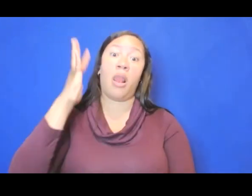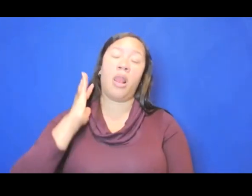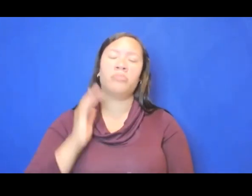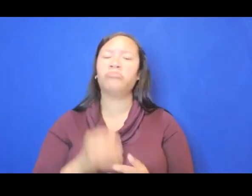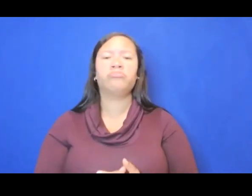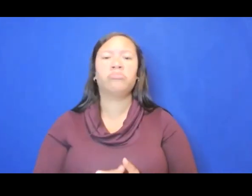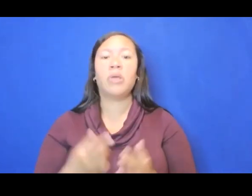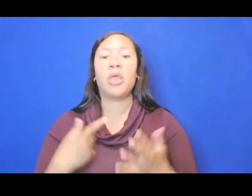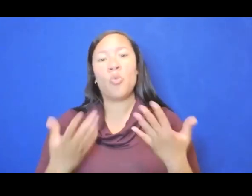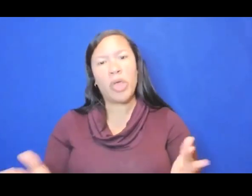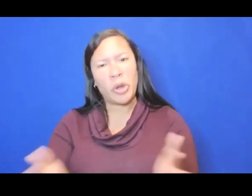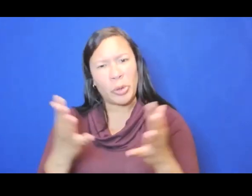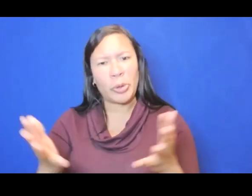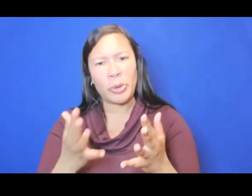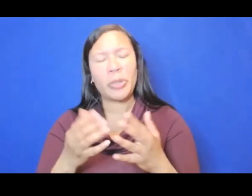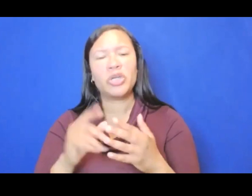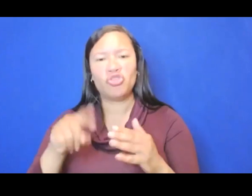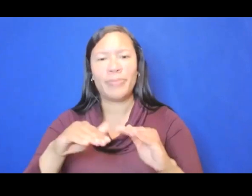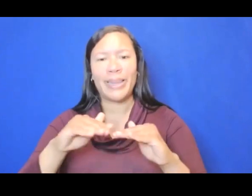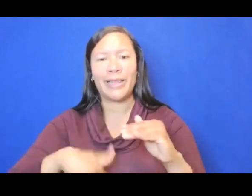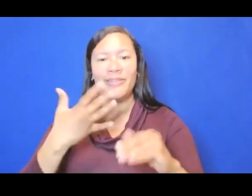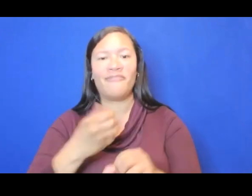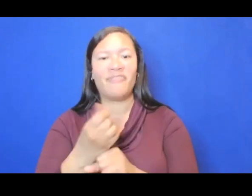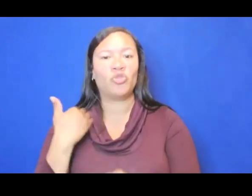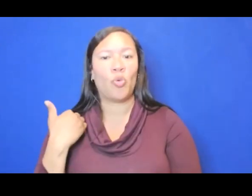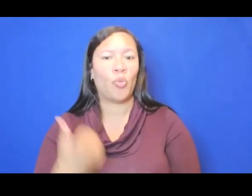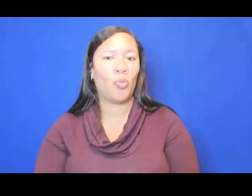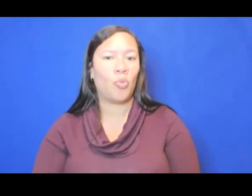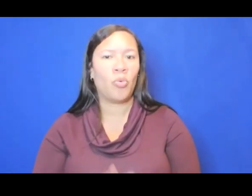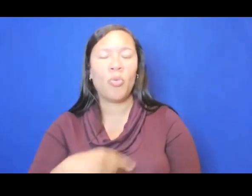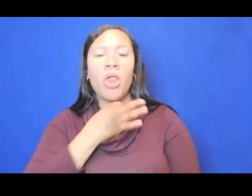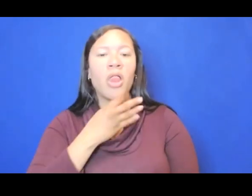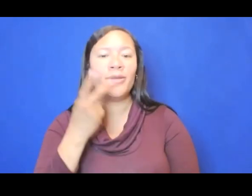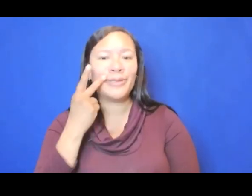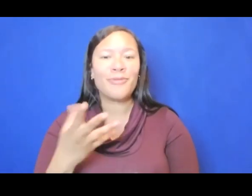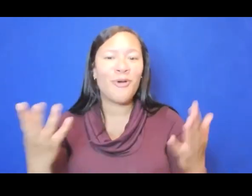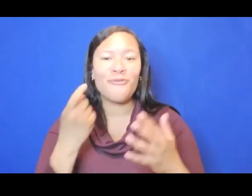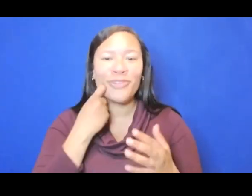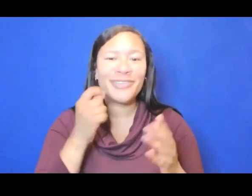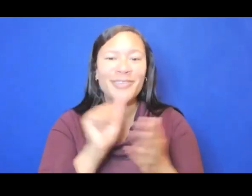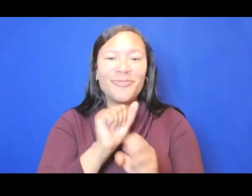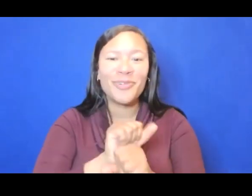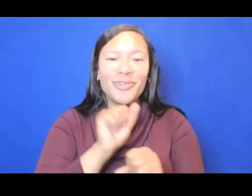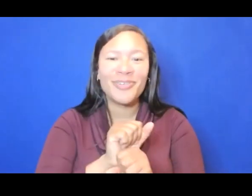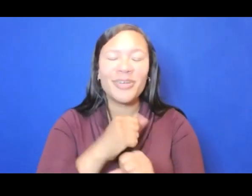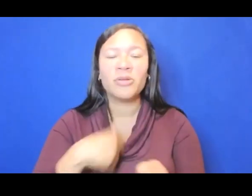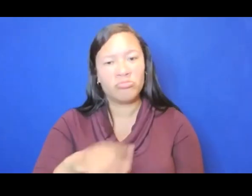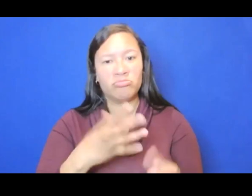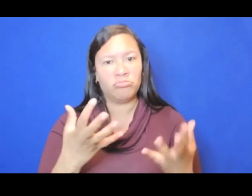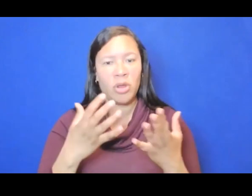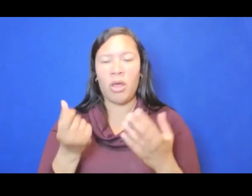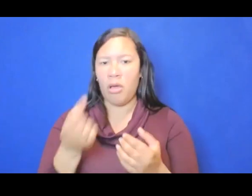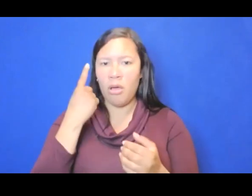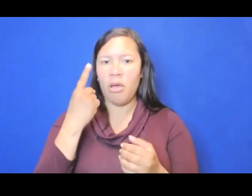are not older than five years old. We really want to see what you've been working on recently to get a better understanding of